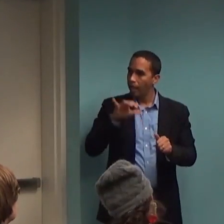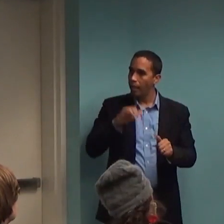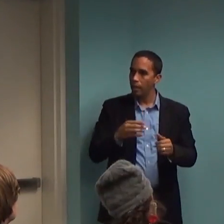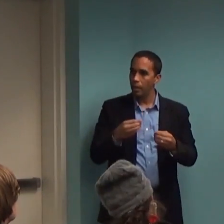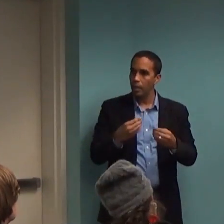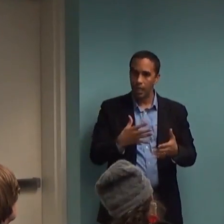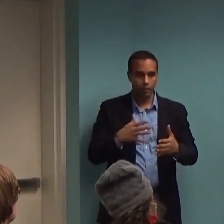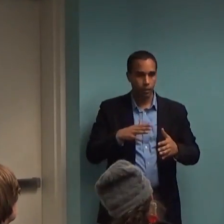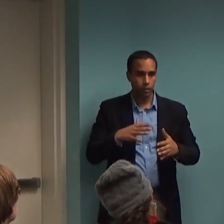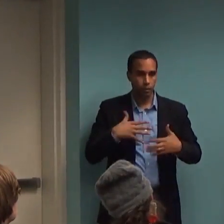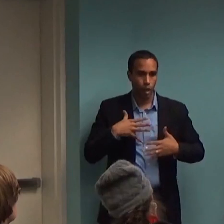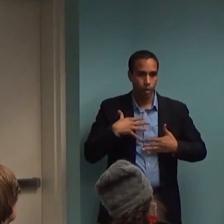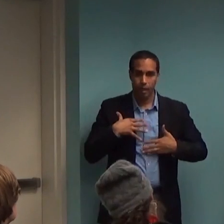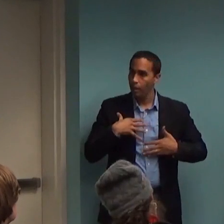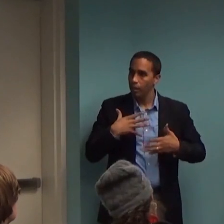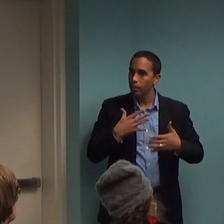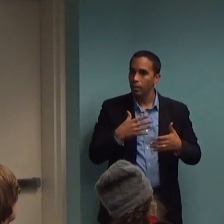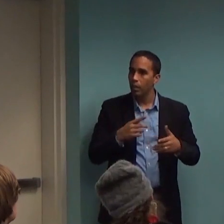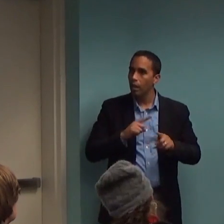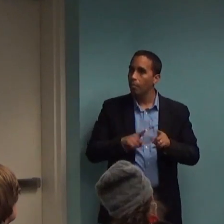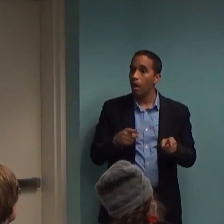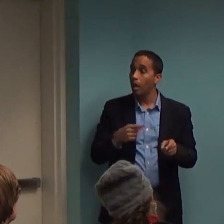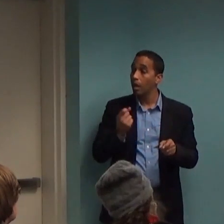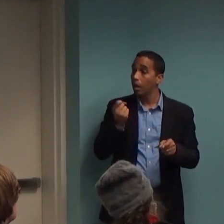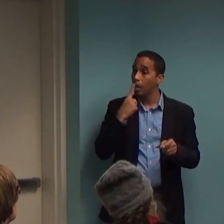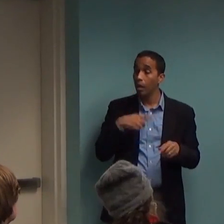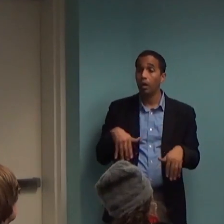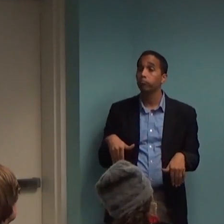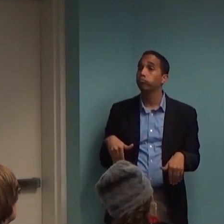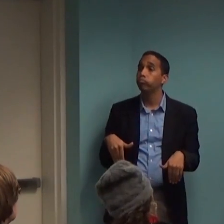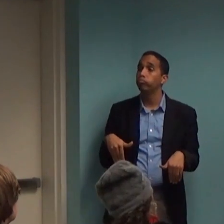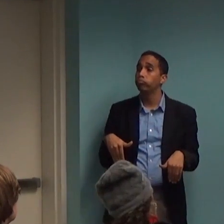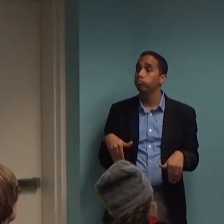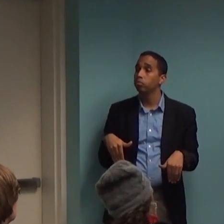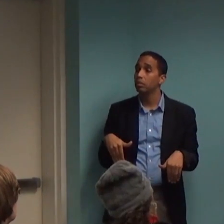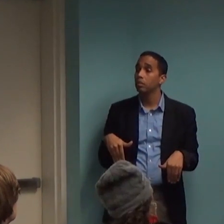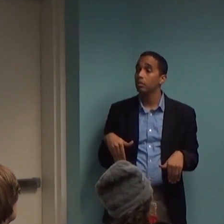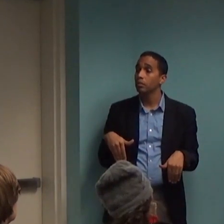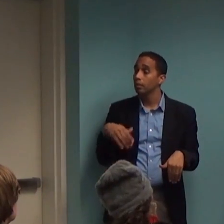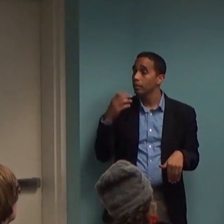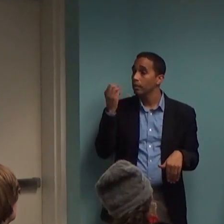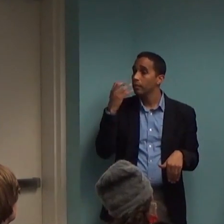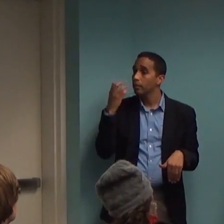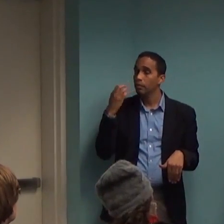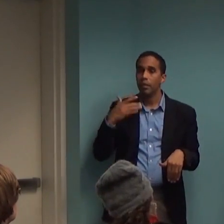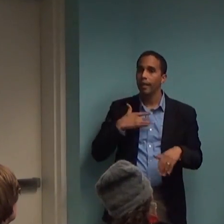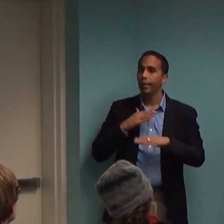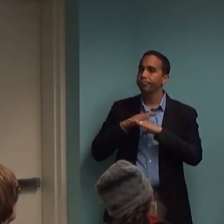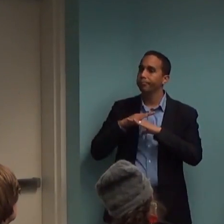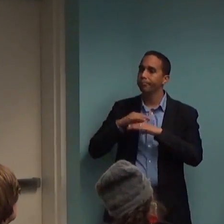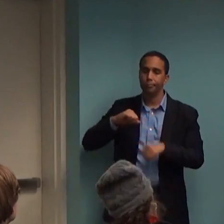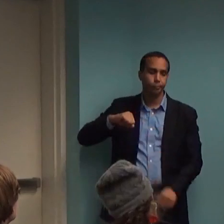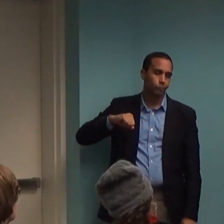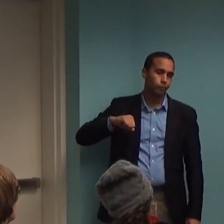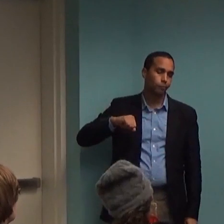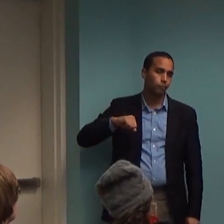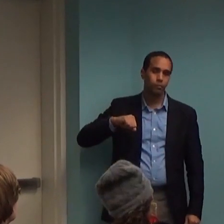am I going to have that lead to a beneficial effect if the person is not going to actually so-called feel it because they've been taking